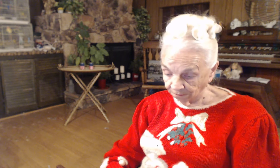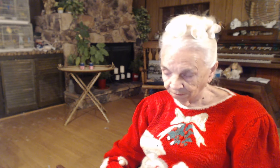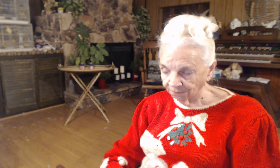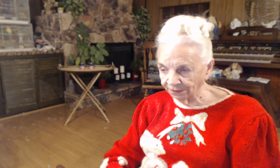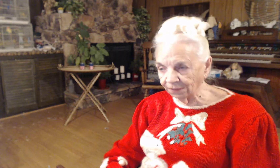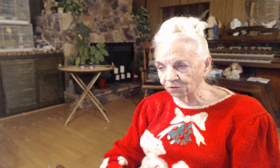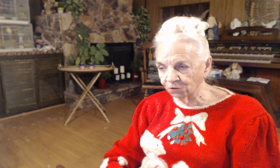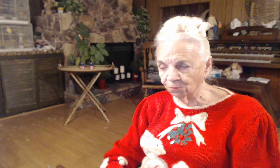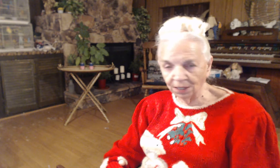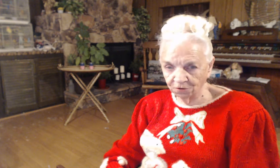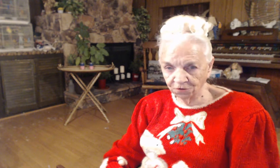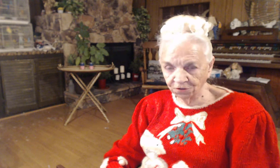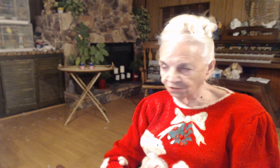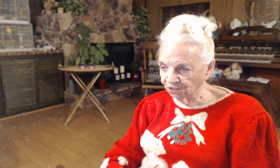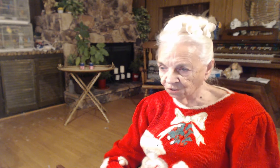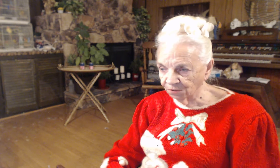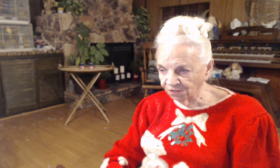The other two writers just said she was sick.